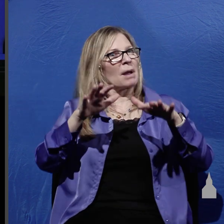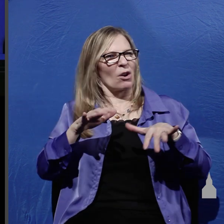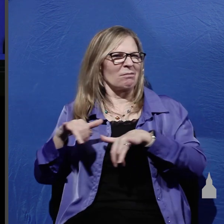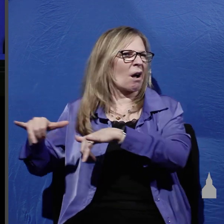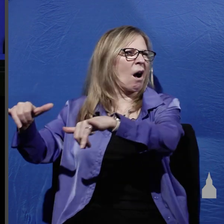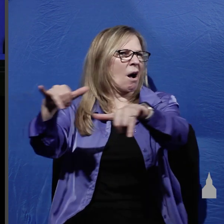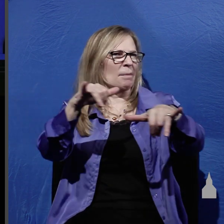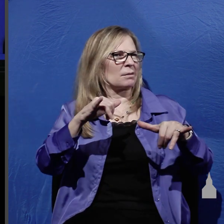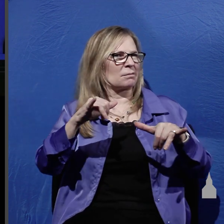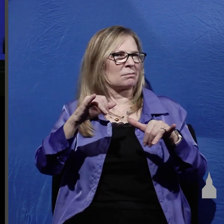criminals